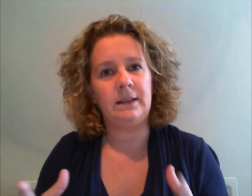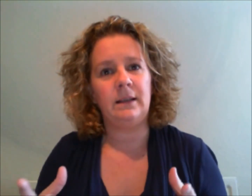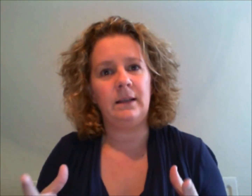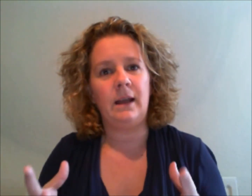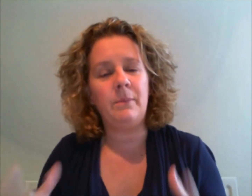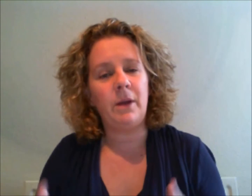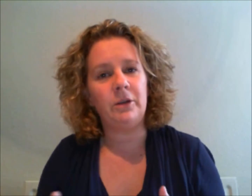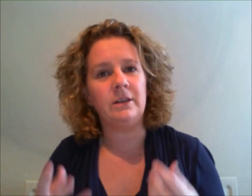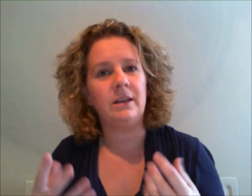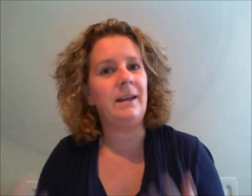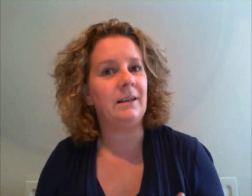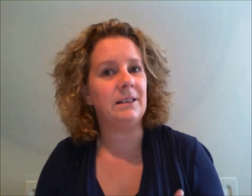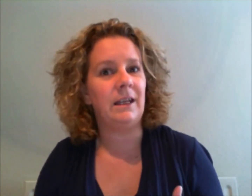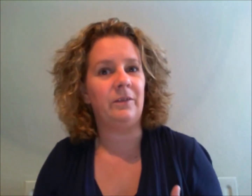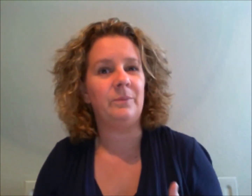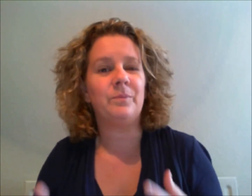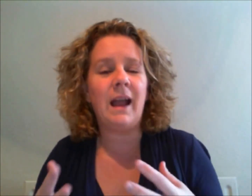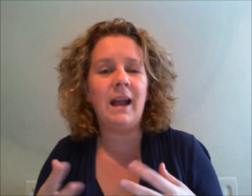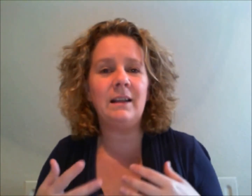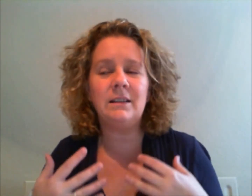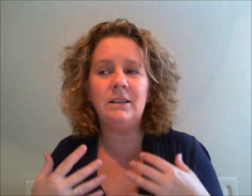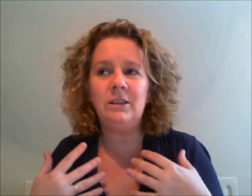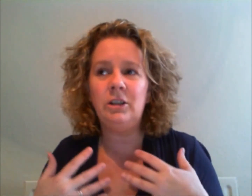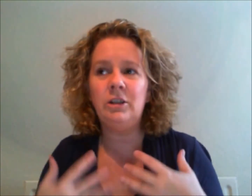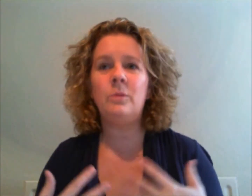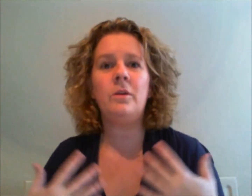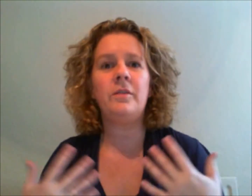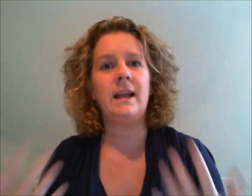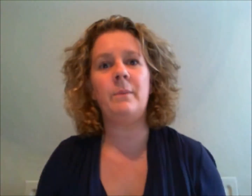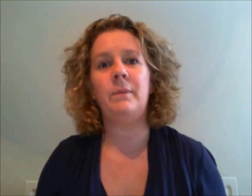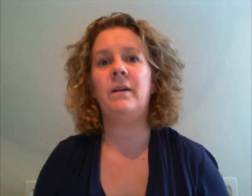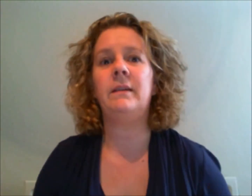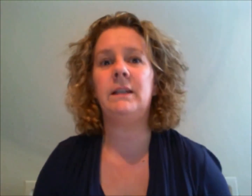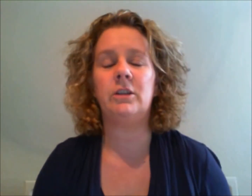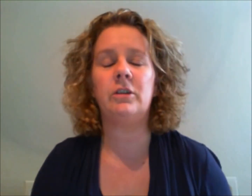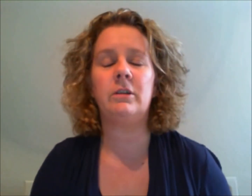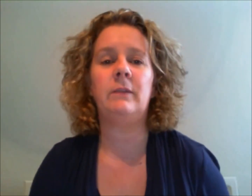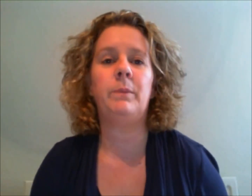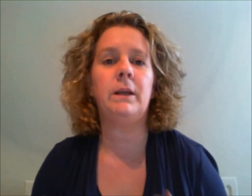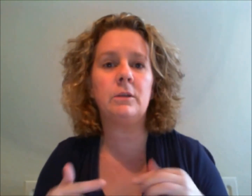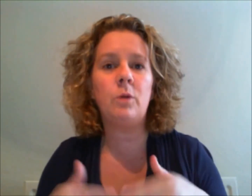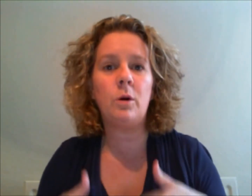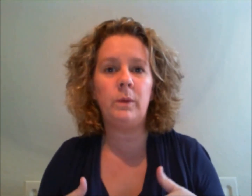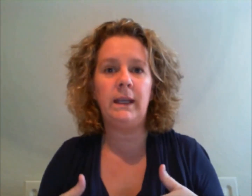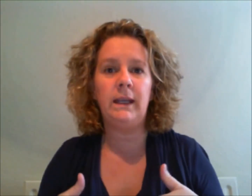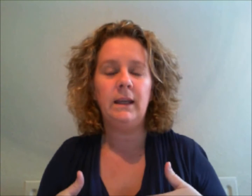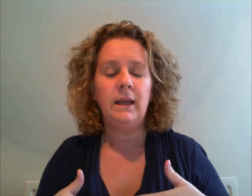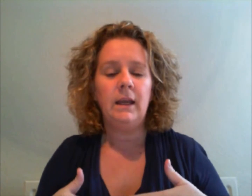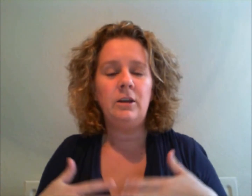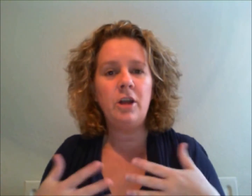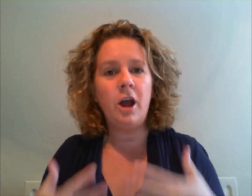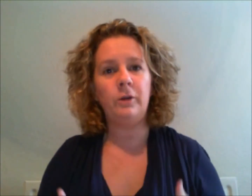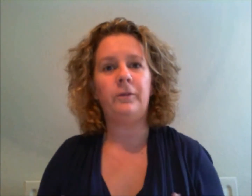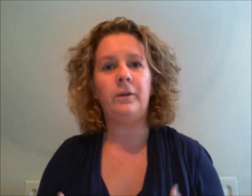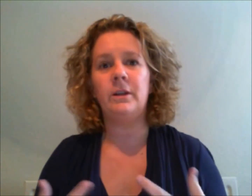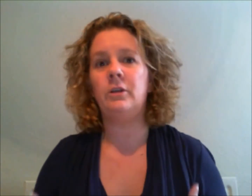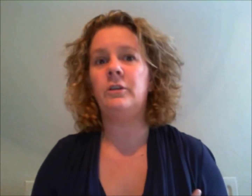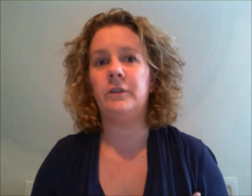emotions are negative and you know what they can be very destructive because what we know from the law of